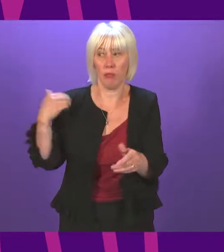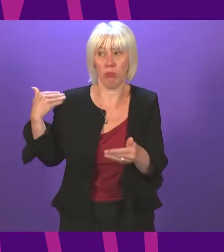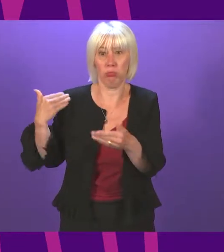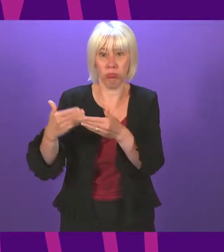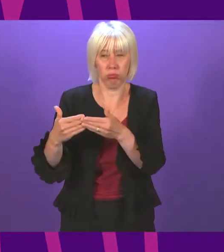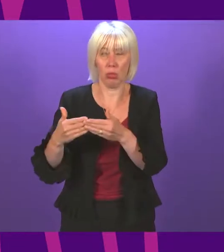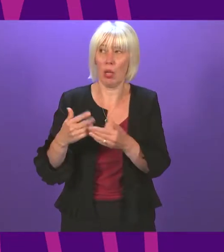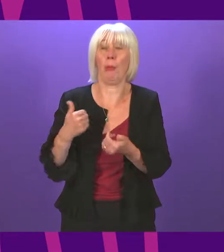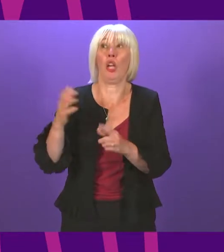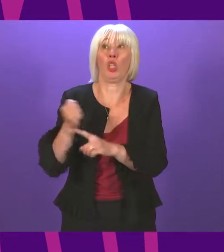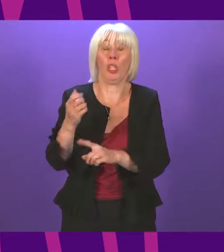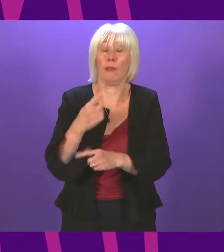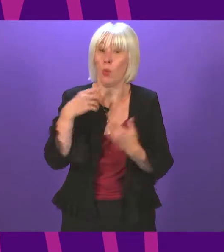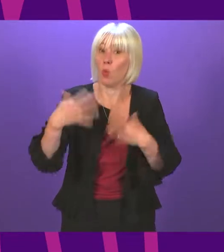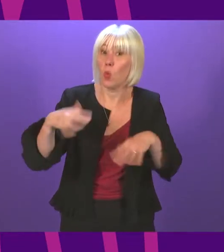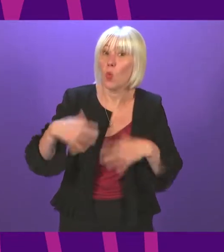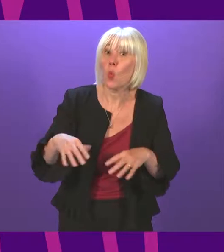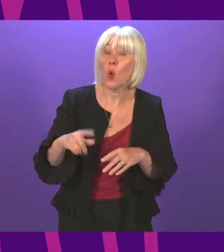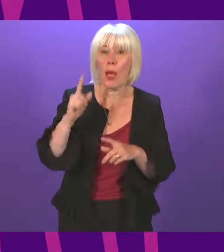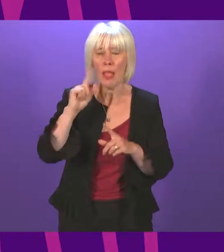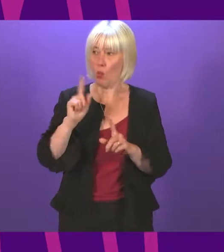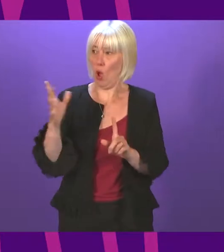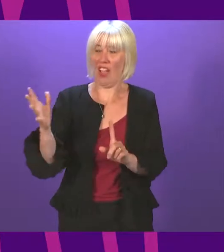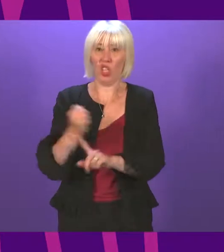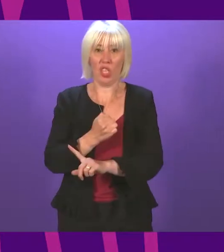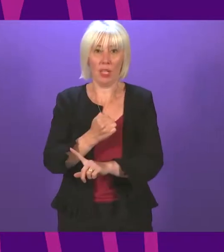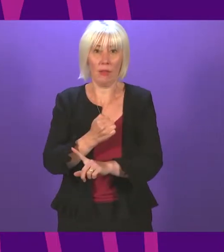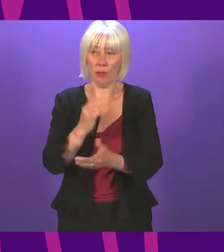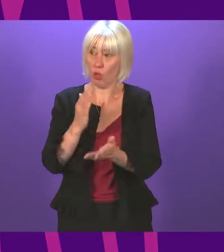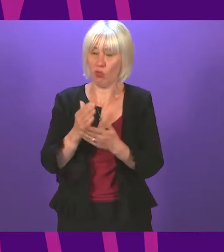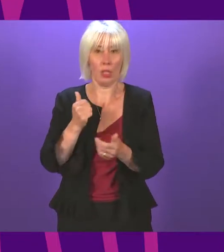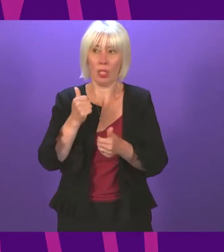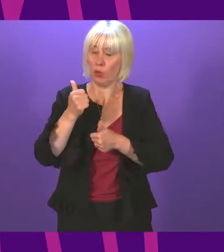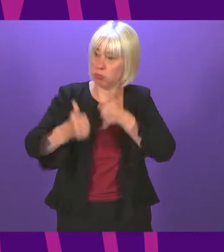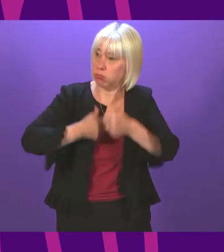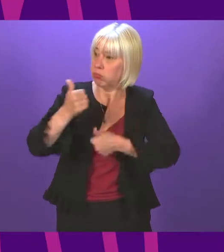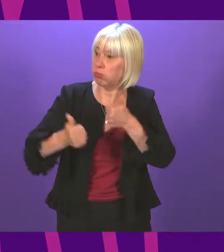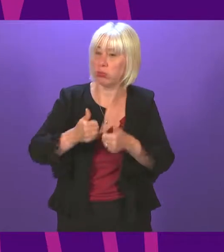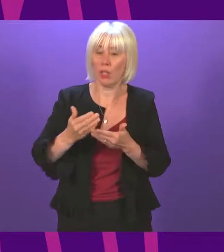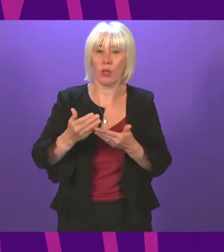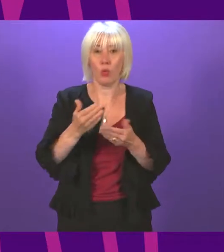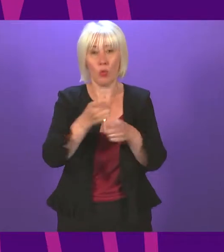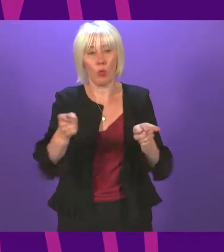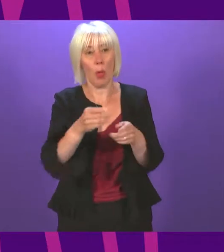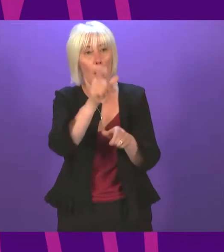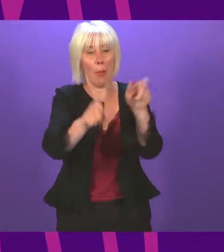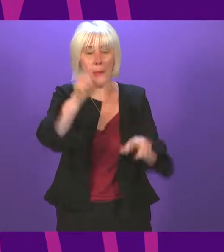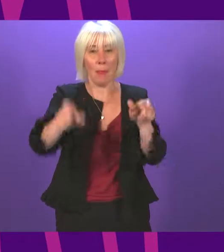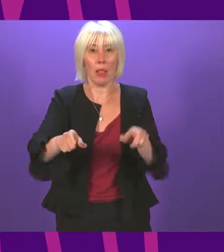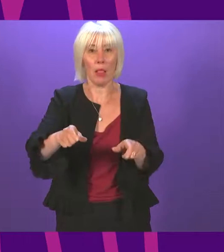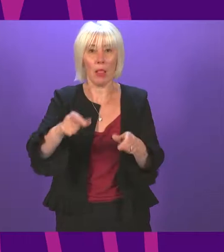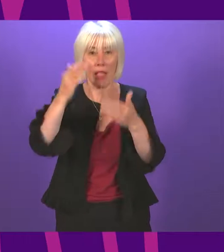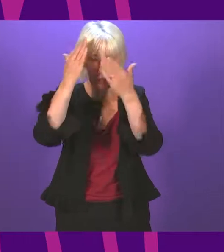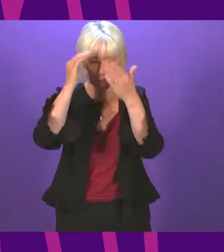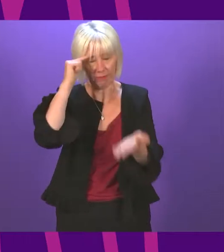into office. I think the scale of these the 100 achievements are a testament to our desire to repay the public for the faith that they put in us